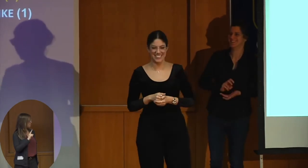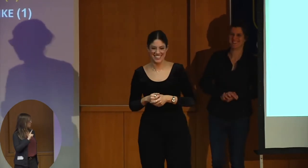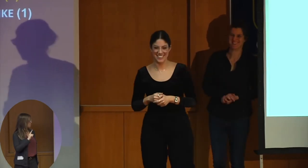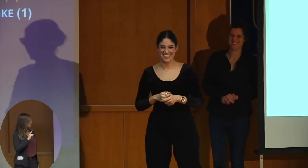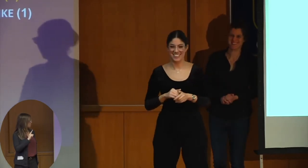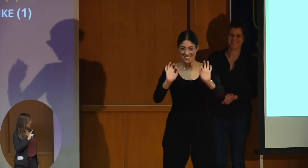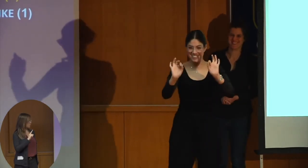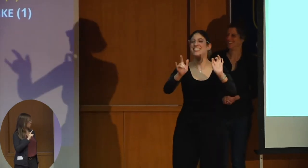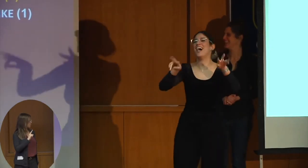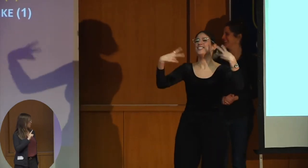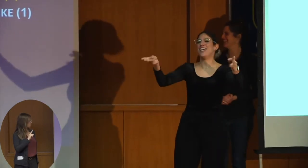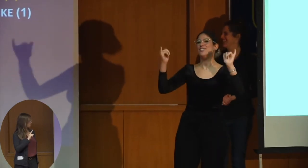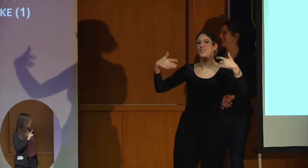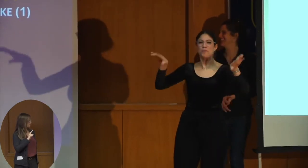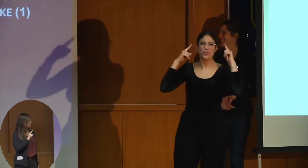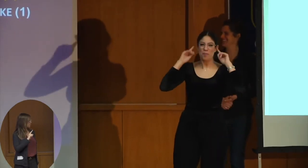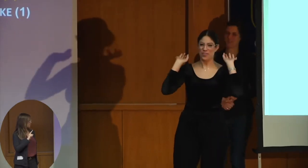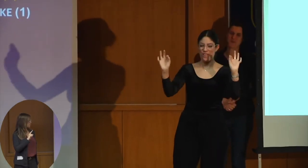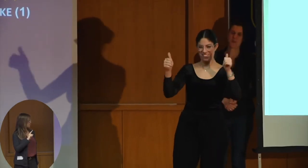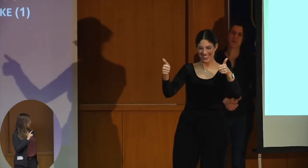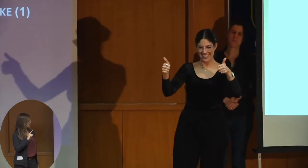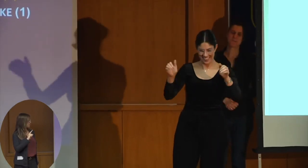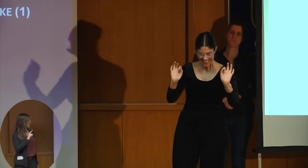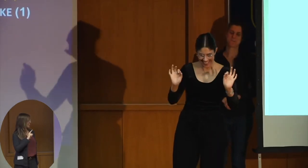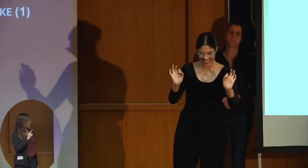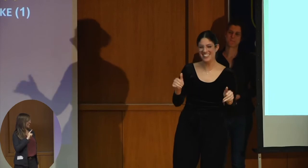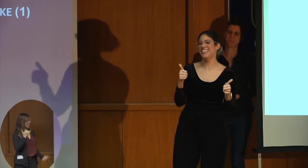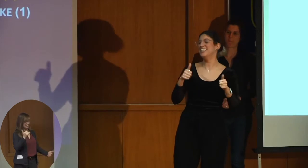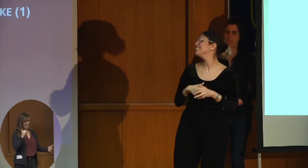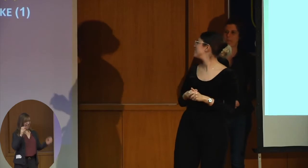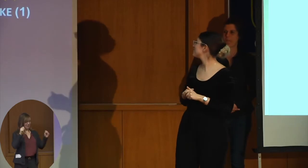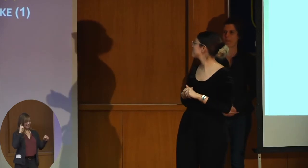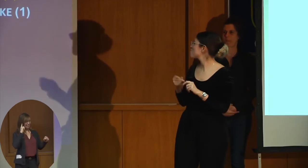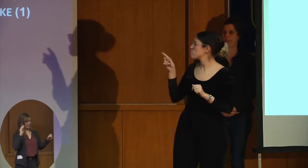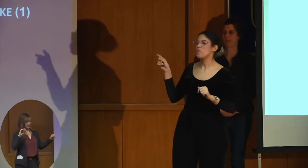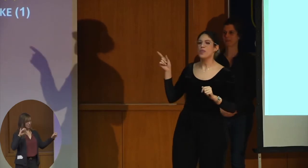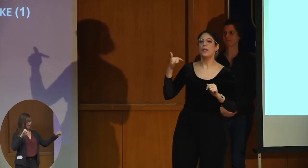Sorry. Go ahead. Yeah. Okay. Let me repeat now. Everybody can hear? Good.